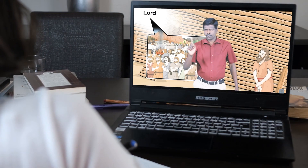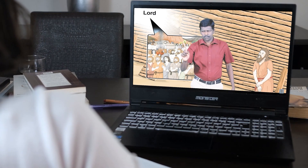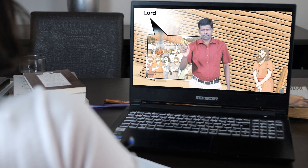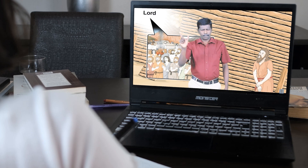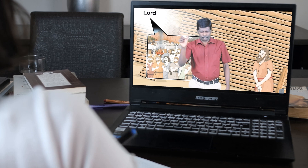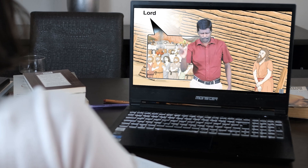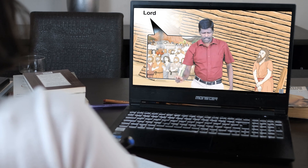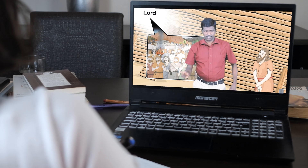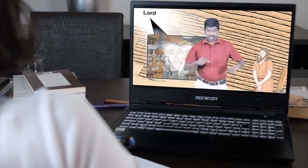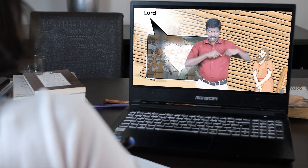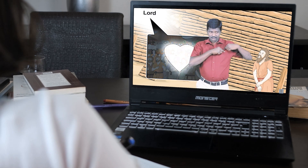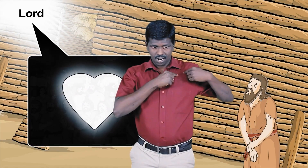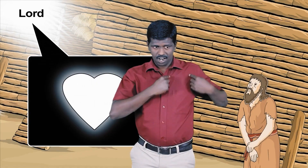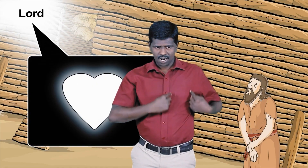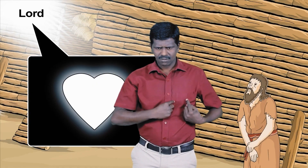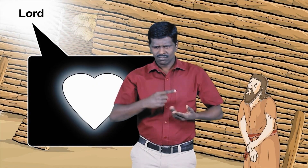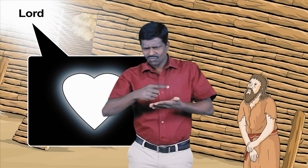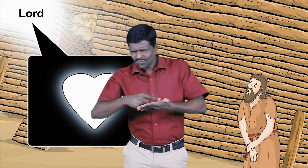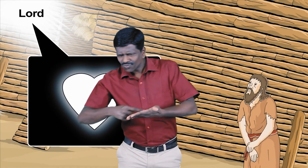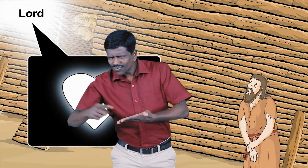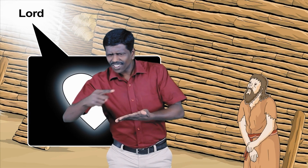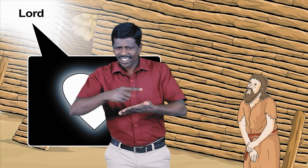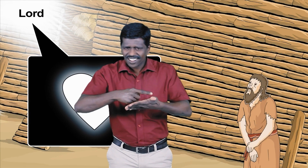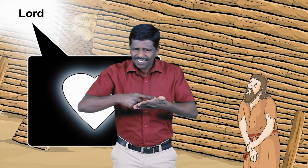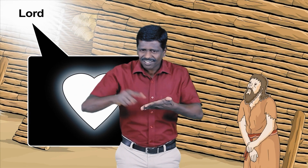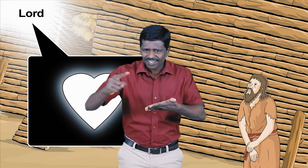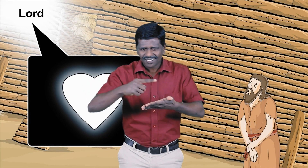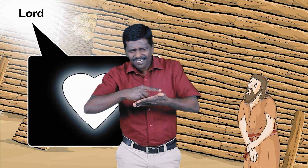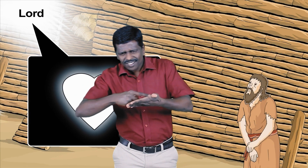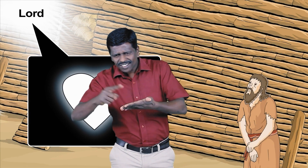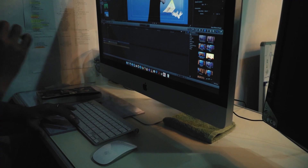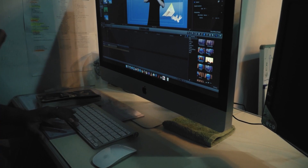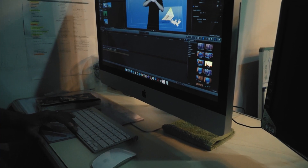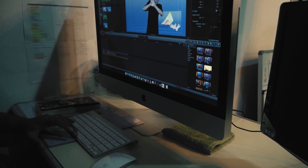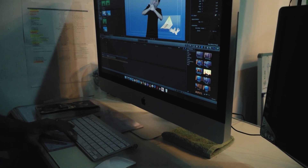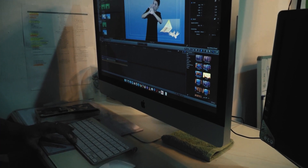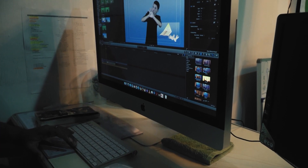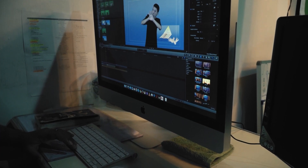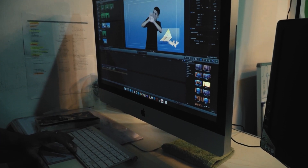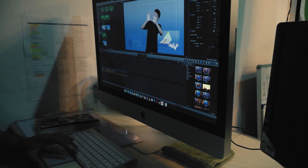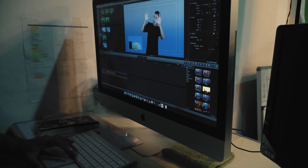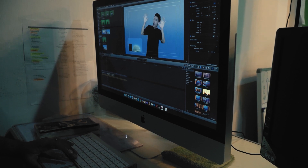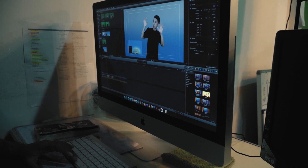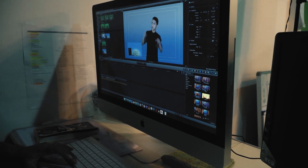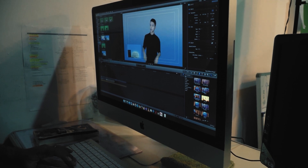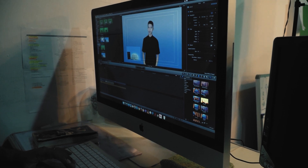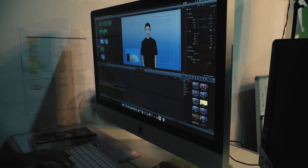God wants to communicate His love in ways everyone can understand. Currently, only the American Sign